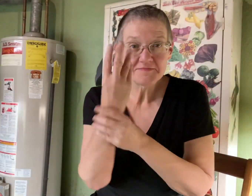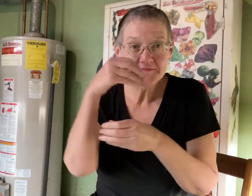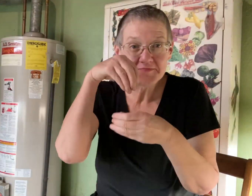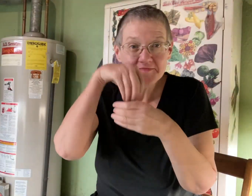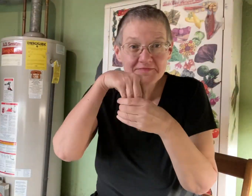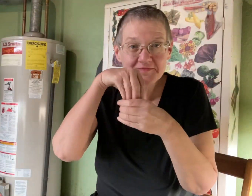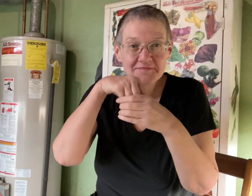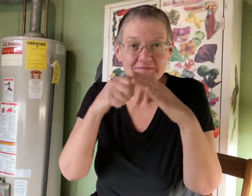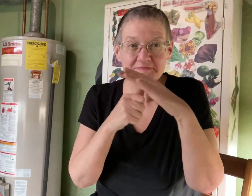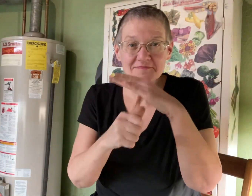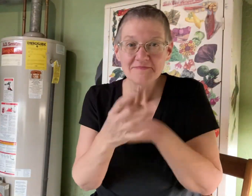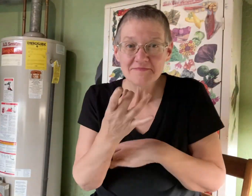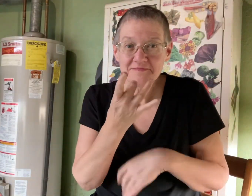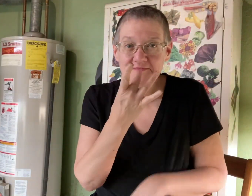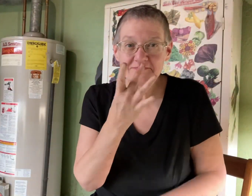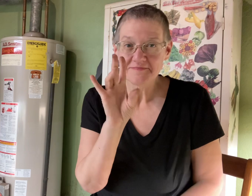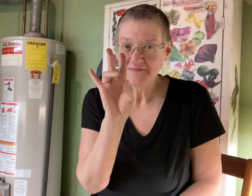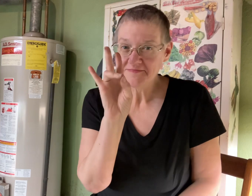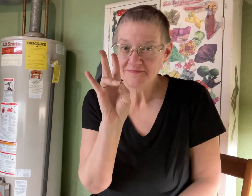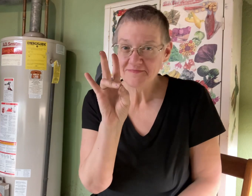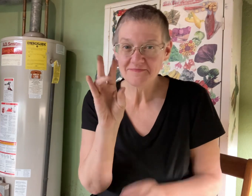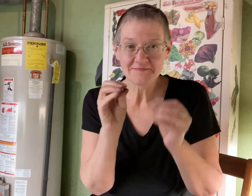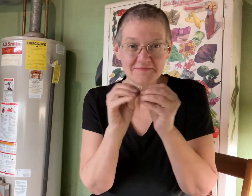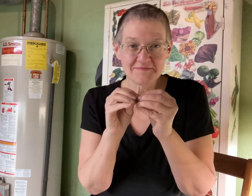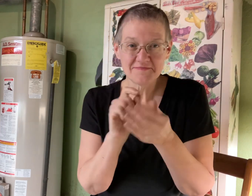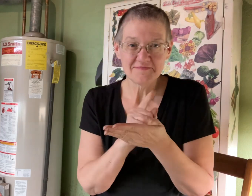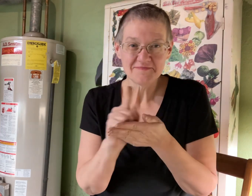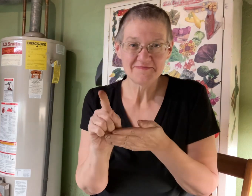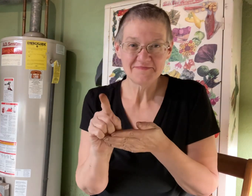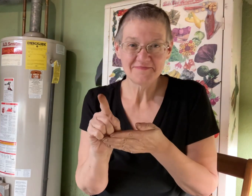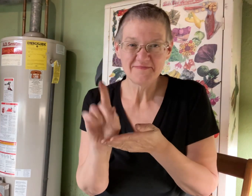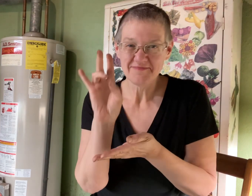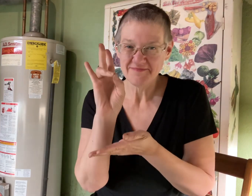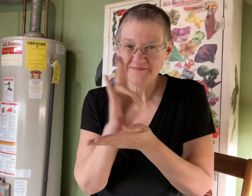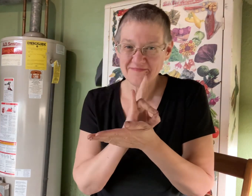they're going to grow inside under lights for seven more weeks